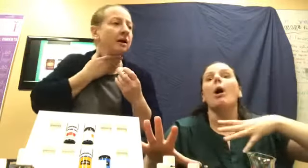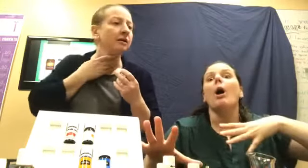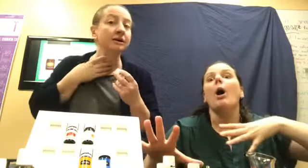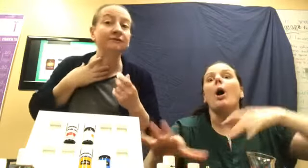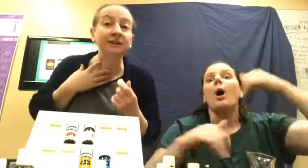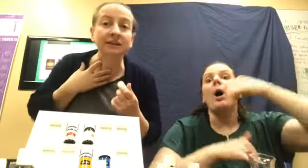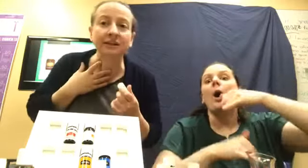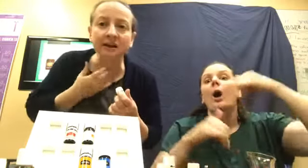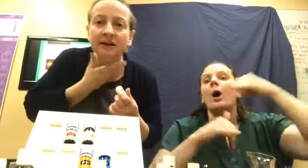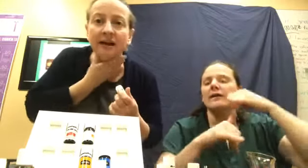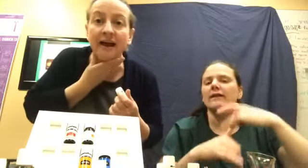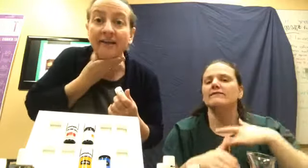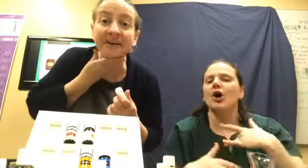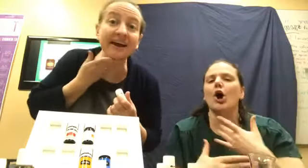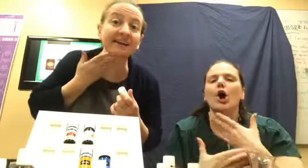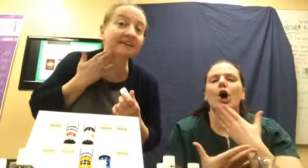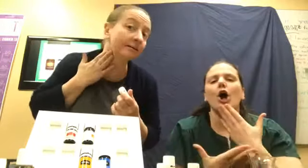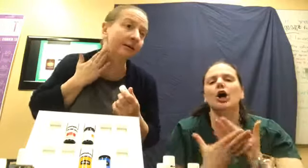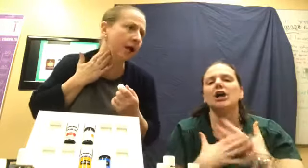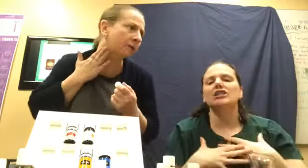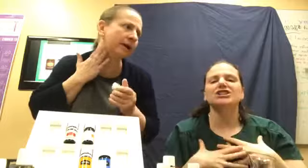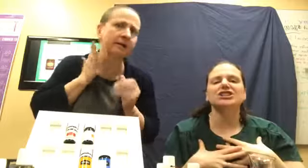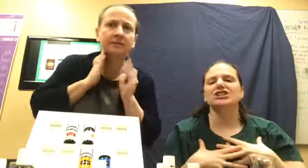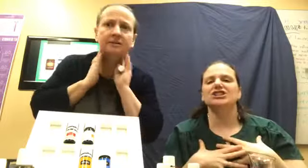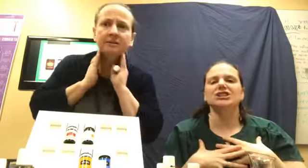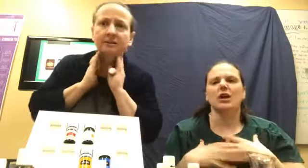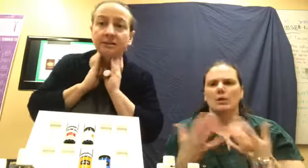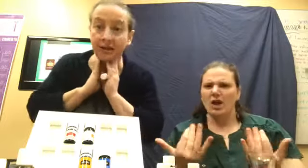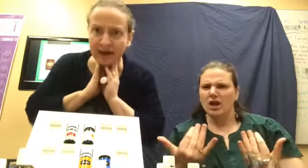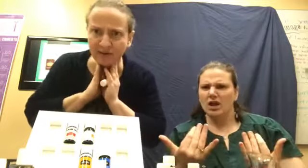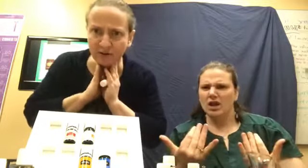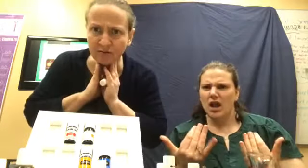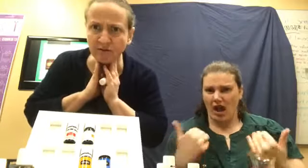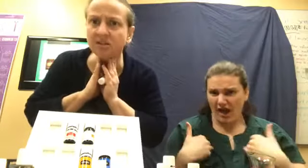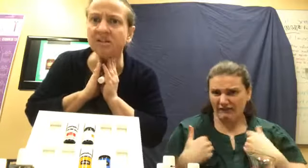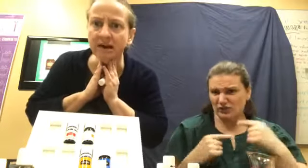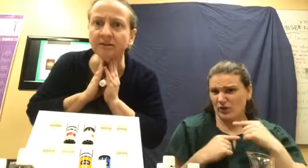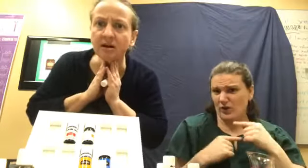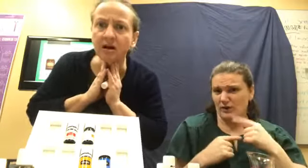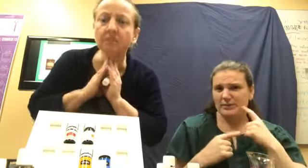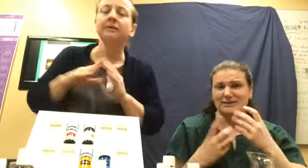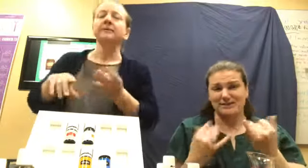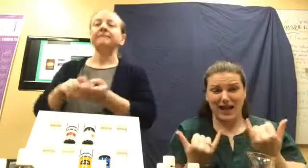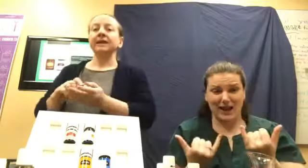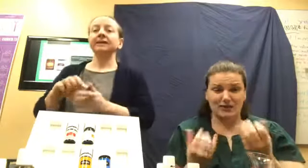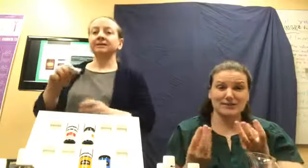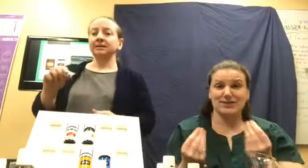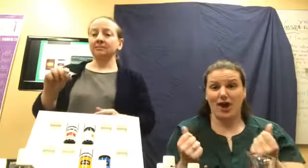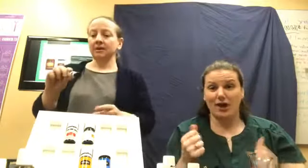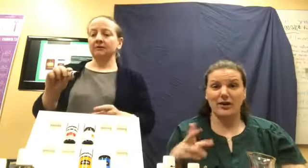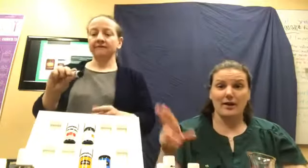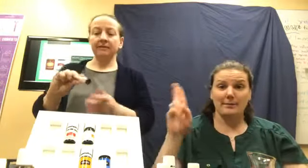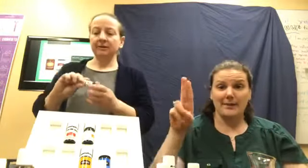oh, I don't feel anything. And then you'll be like, wait, did I have sore throat? Cause now it's gone and it's going to be fabulous.